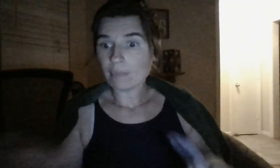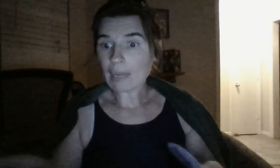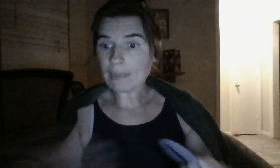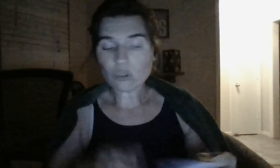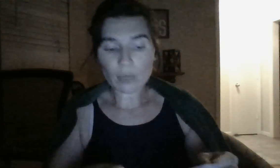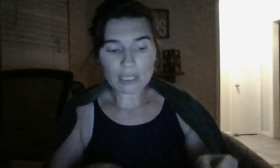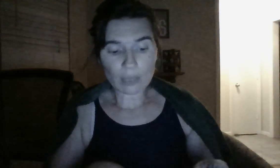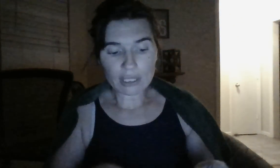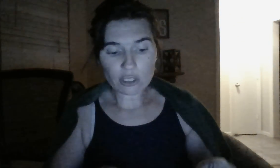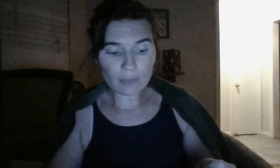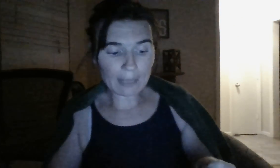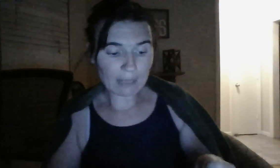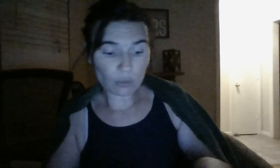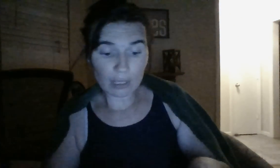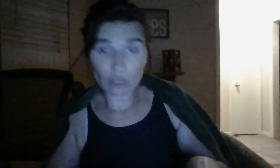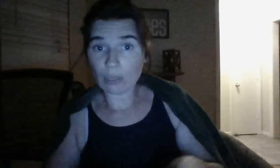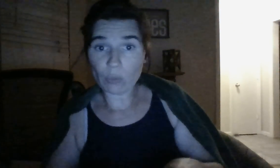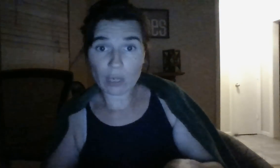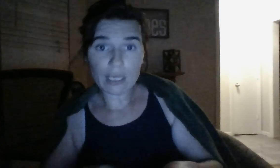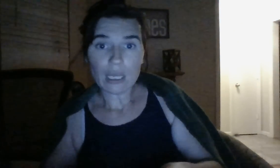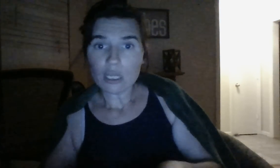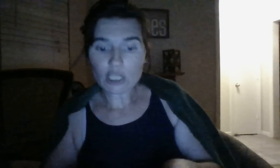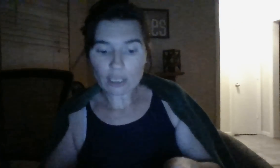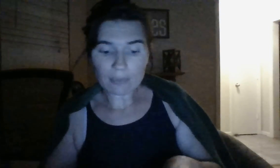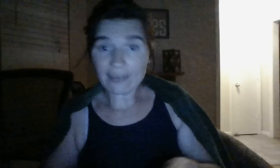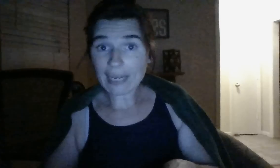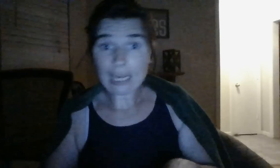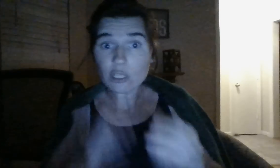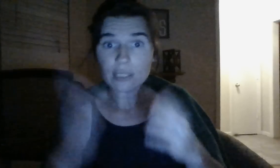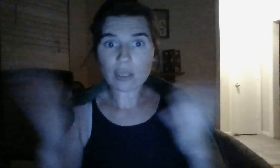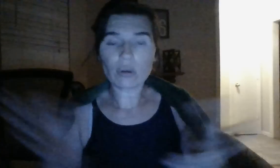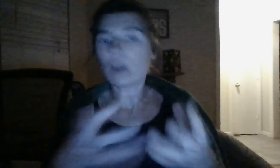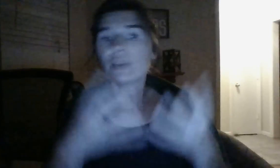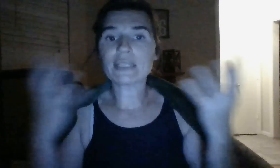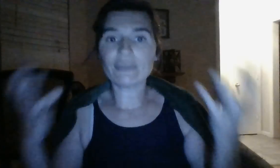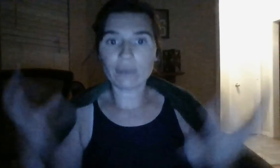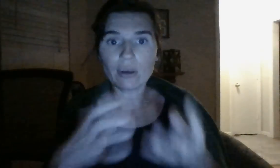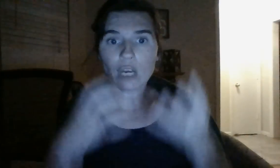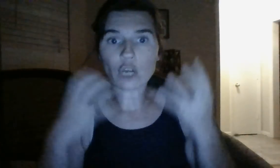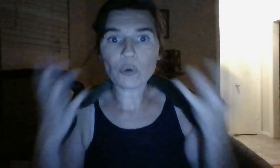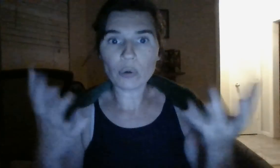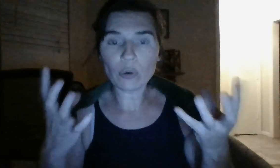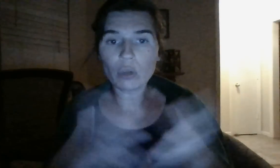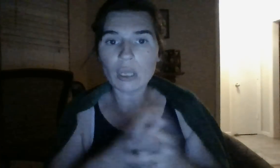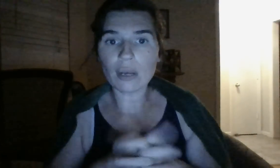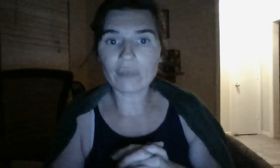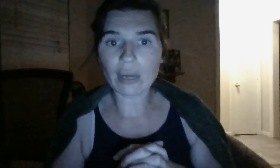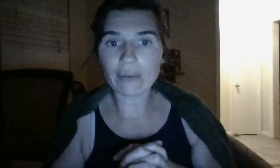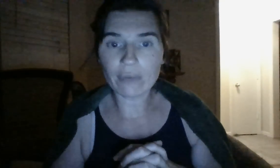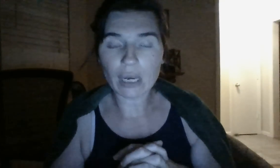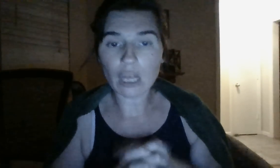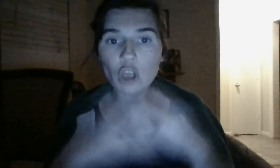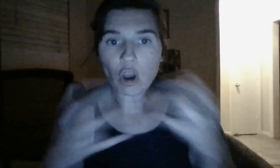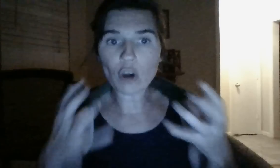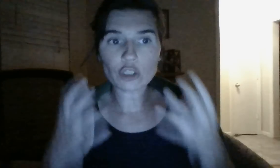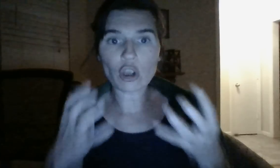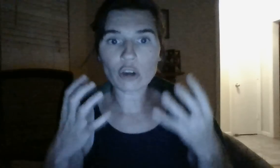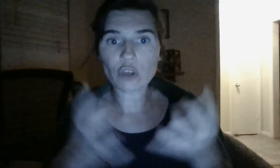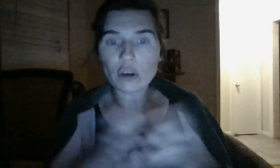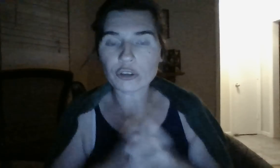Maybe a 2022. Maybe a 2021. She took many vacations on this accrual of a large, large, large